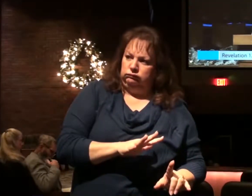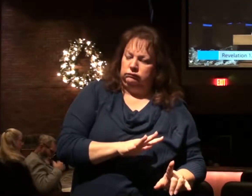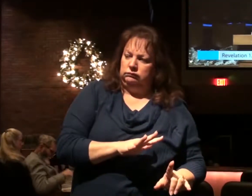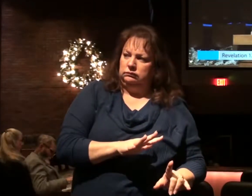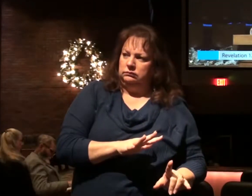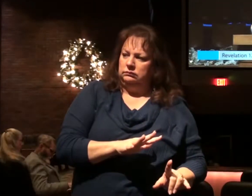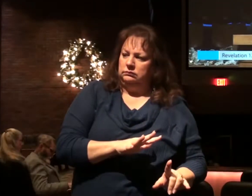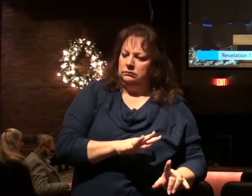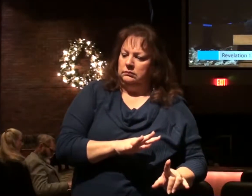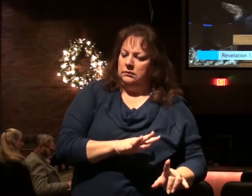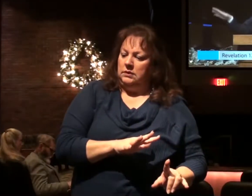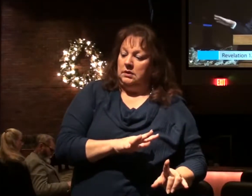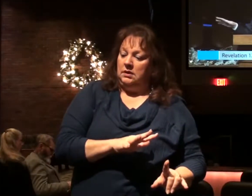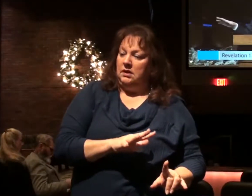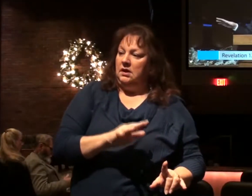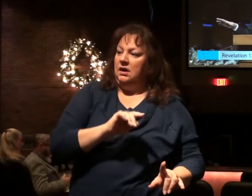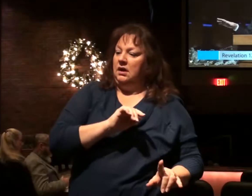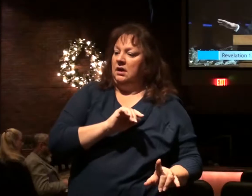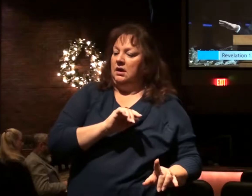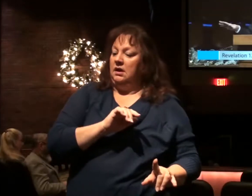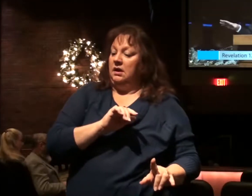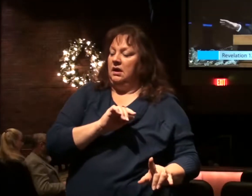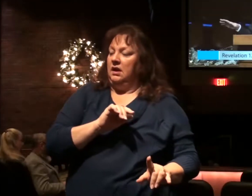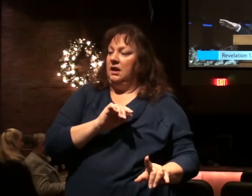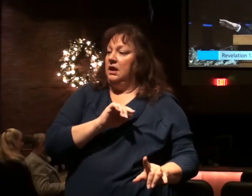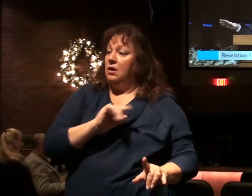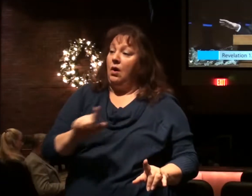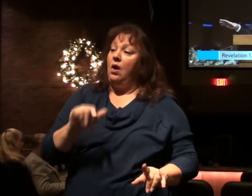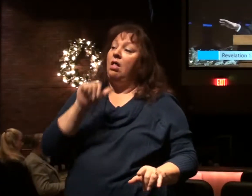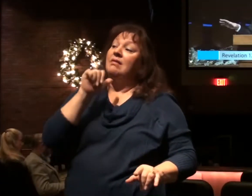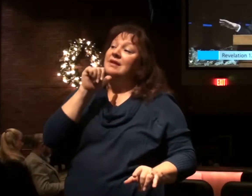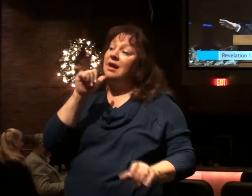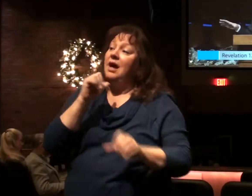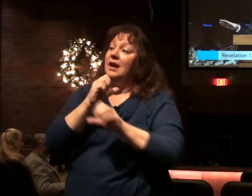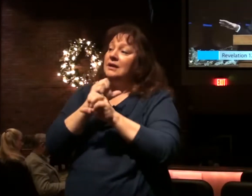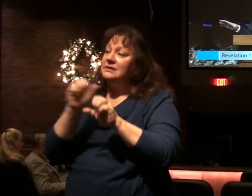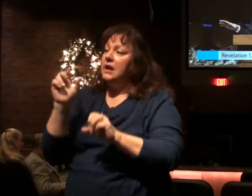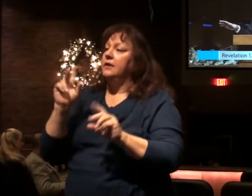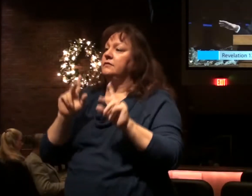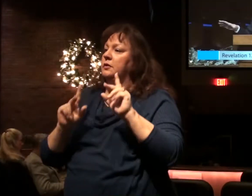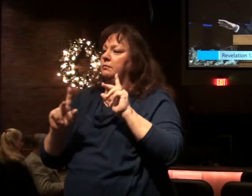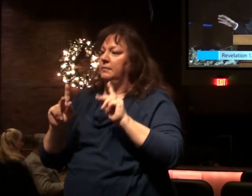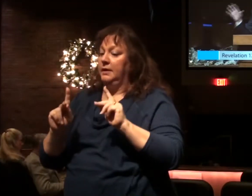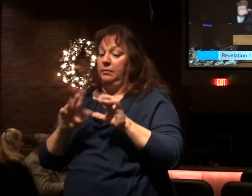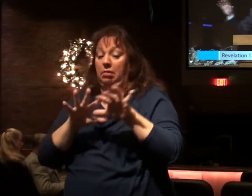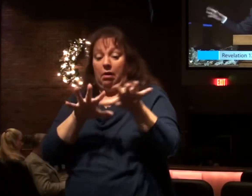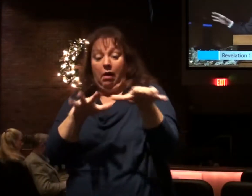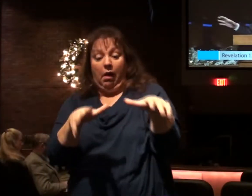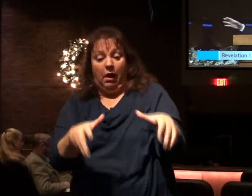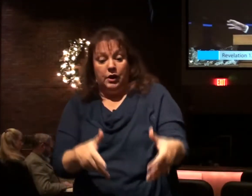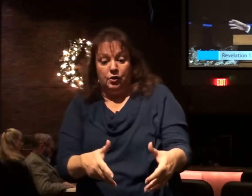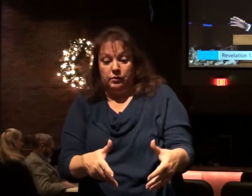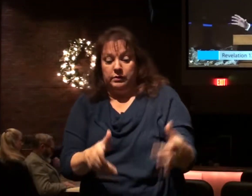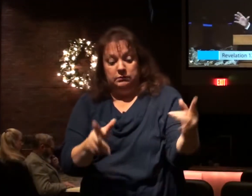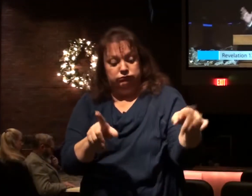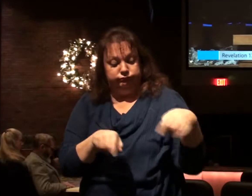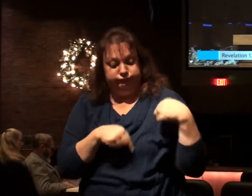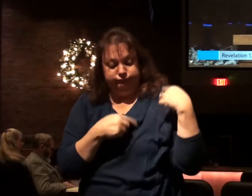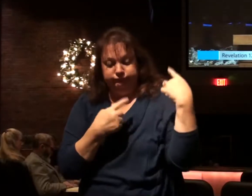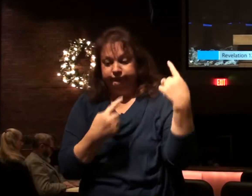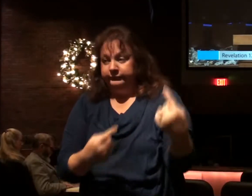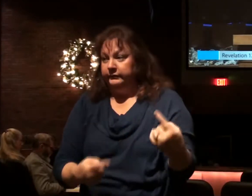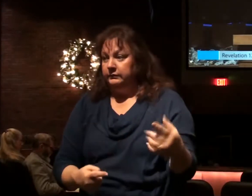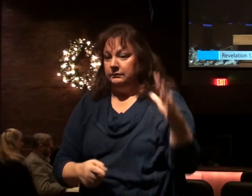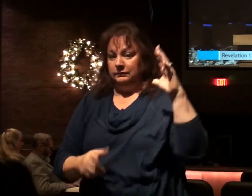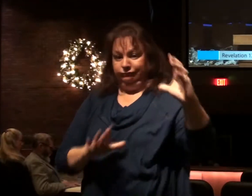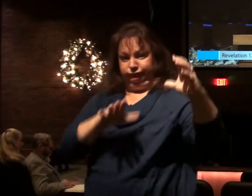and all the unredeemed people on the face of the earth for all time on